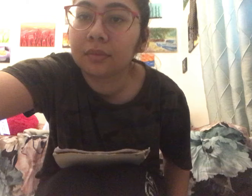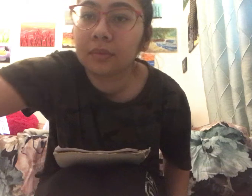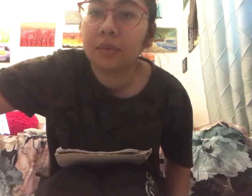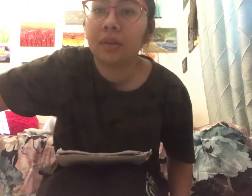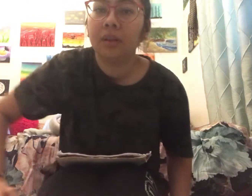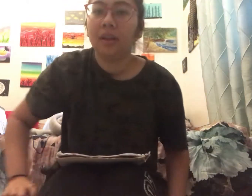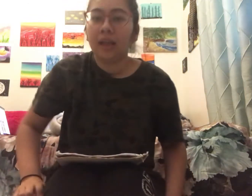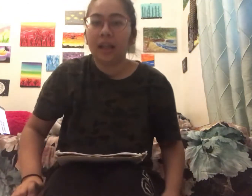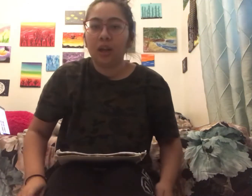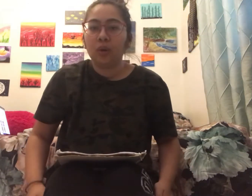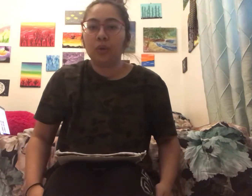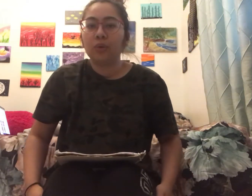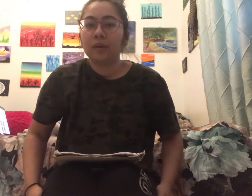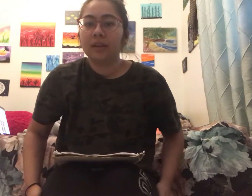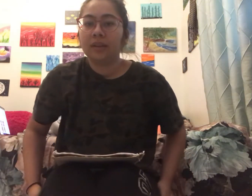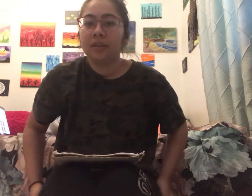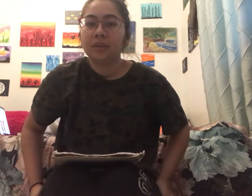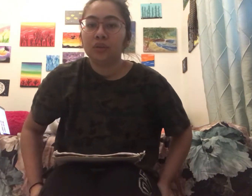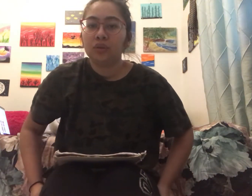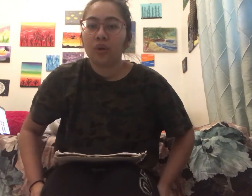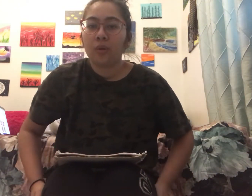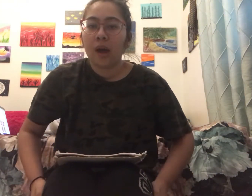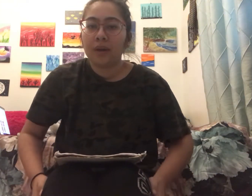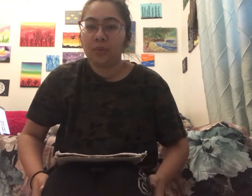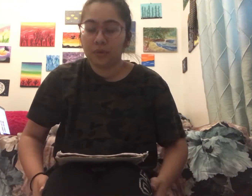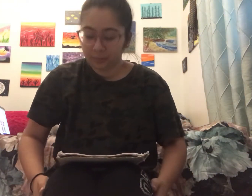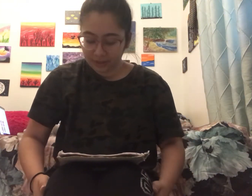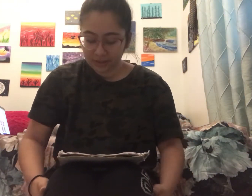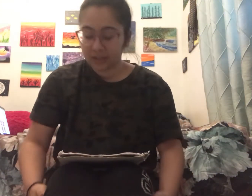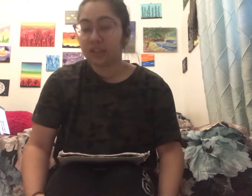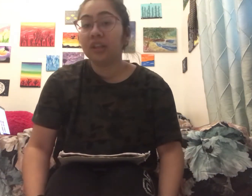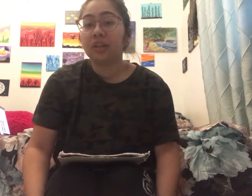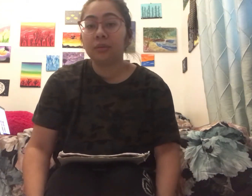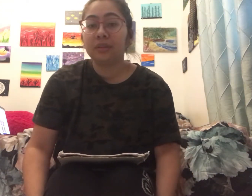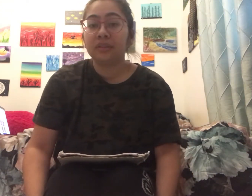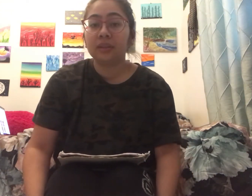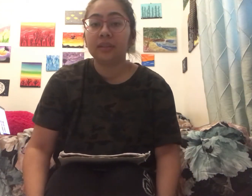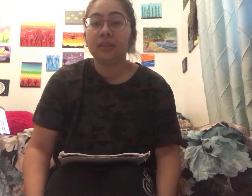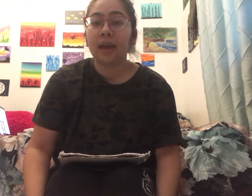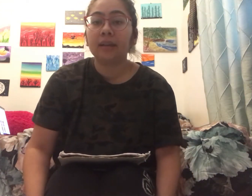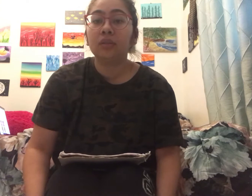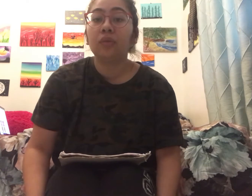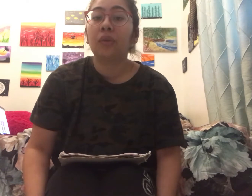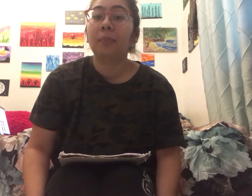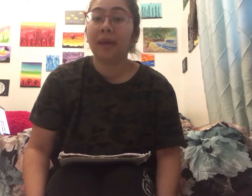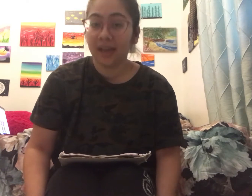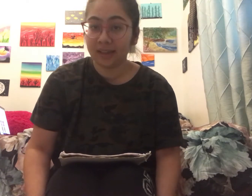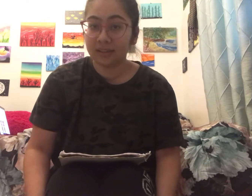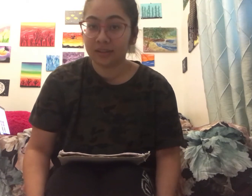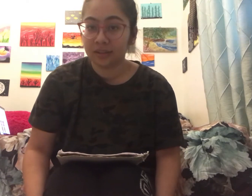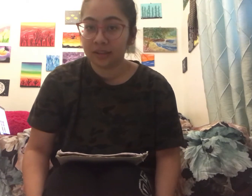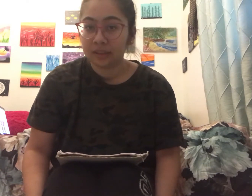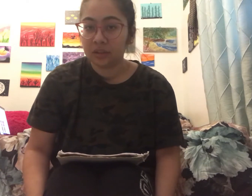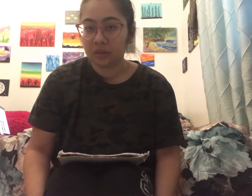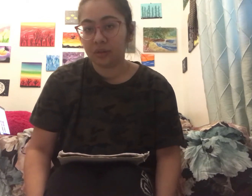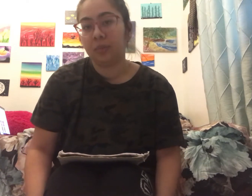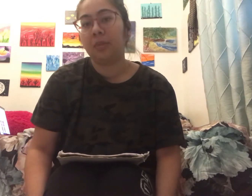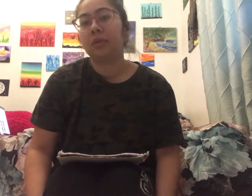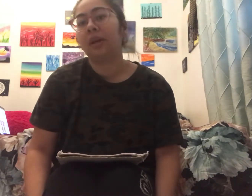hello so I will be teaching you different signs for pets so some people have